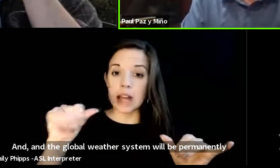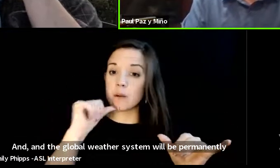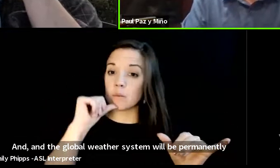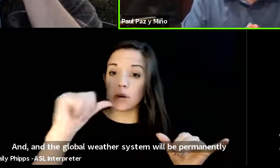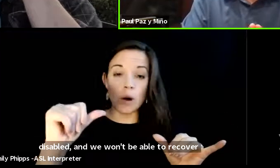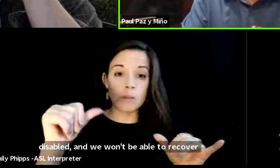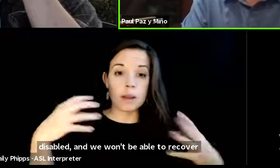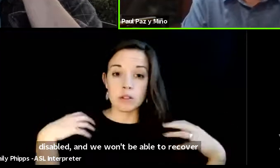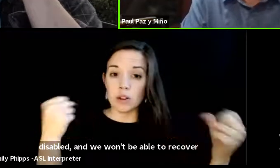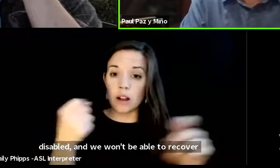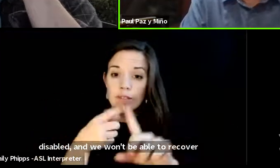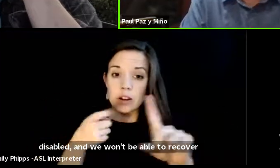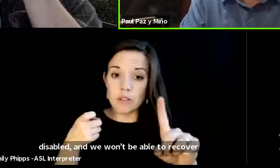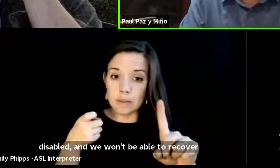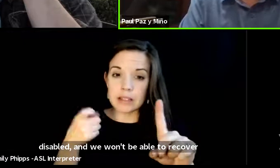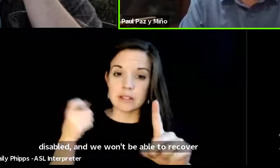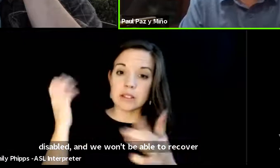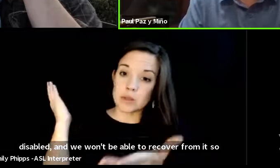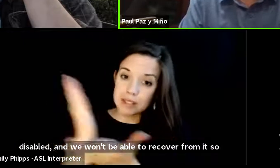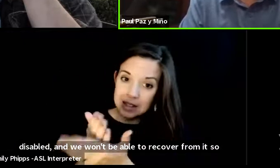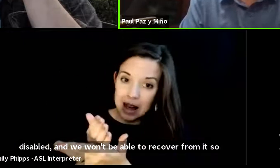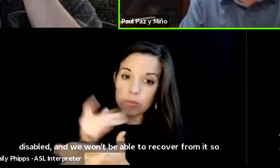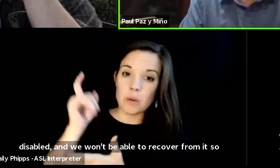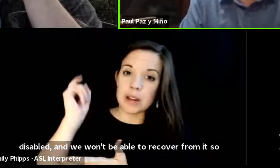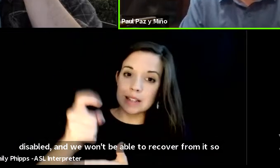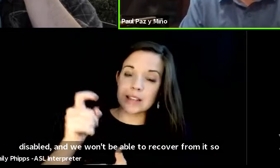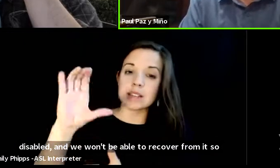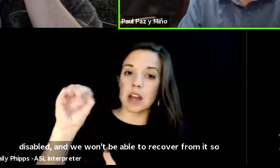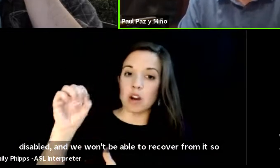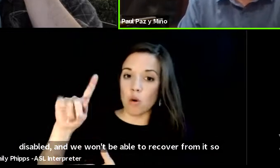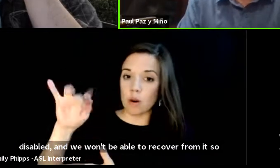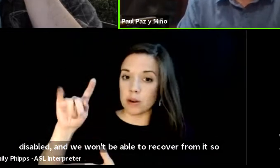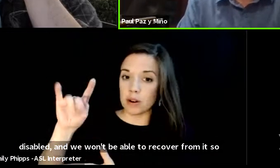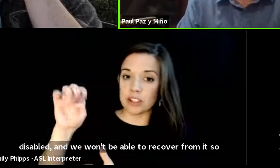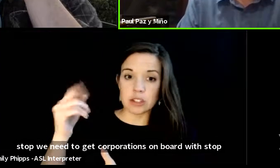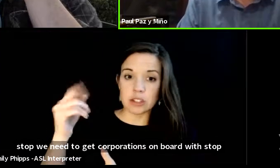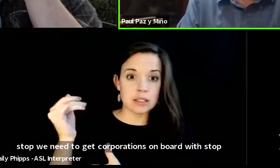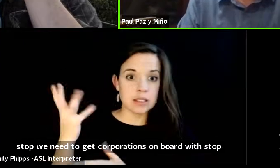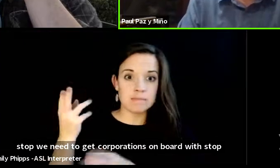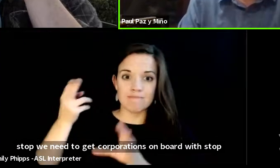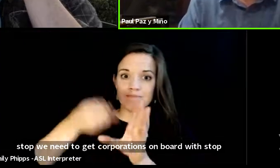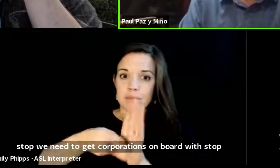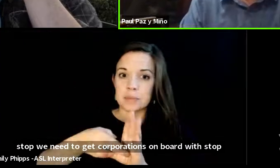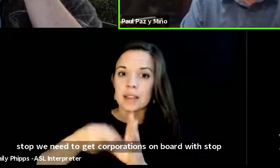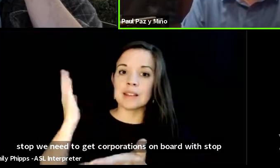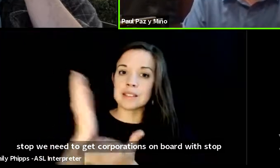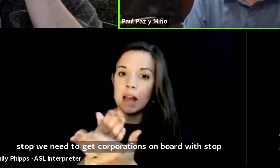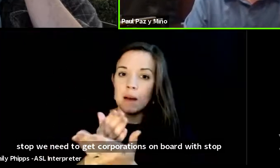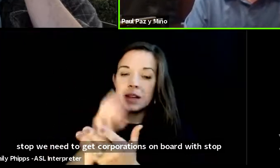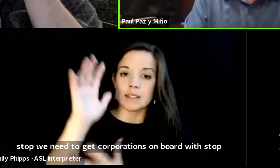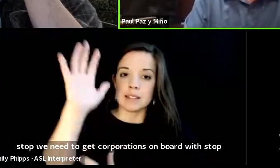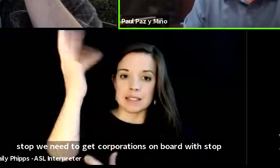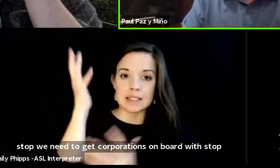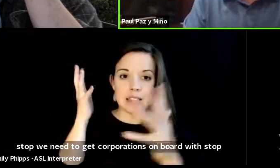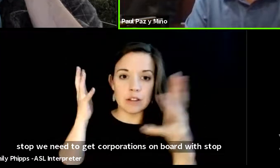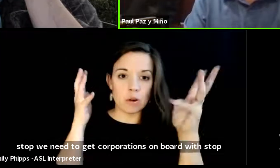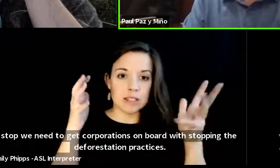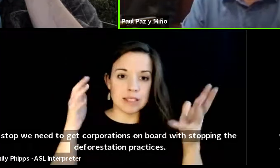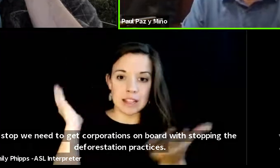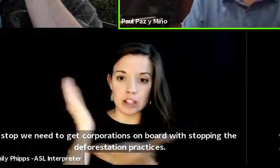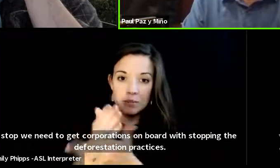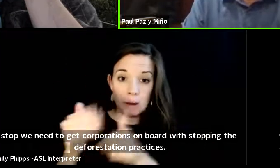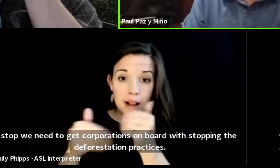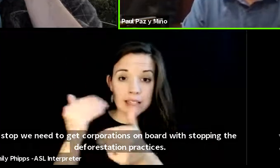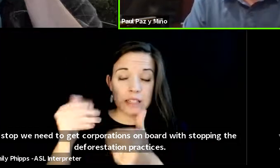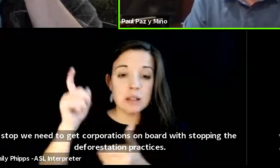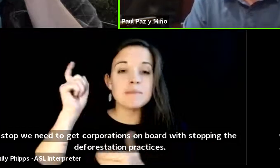from it so stop we need to get corporations on board with stopping the deforestation practices that means we have